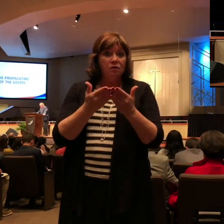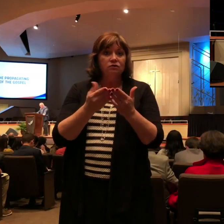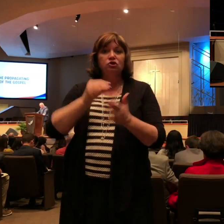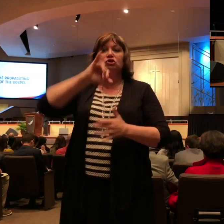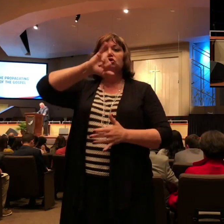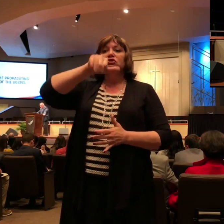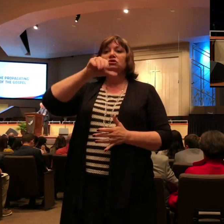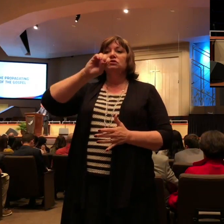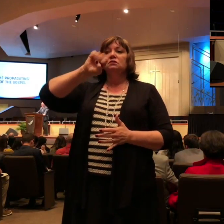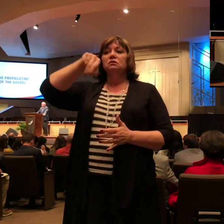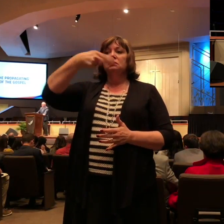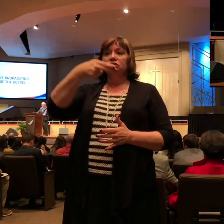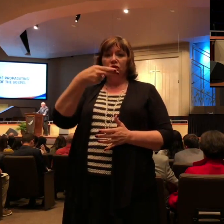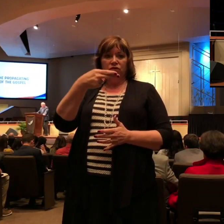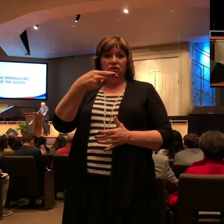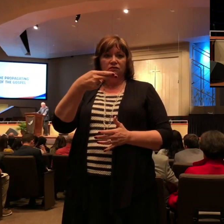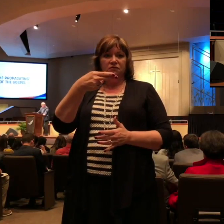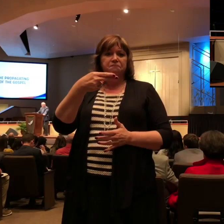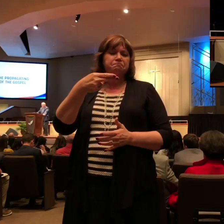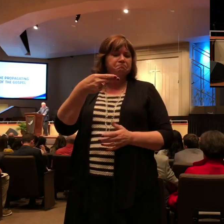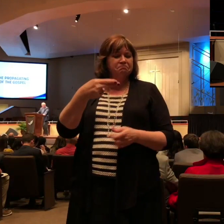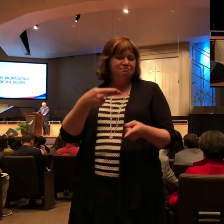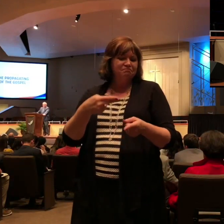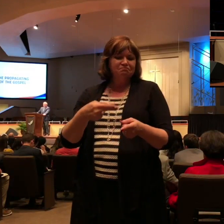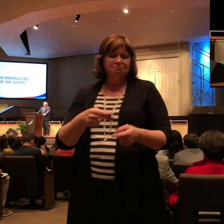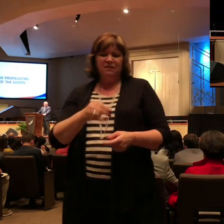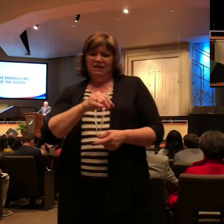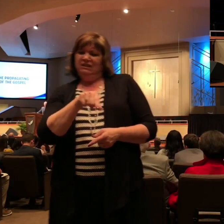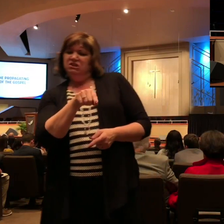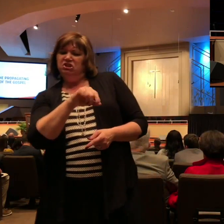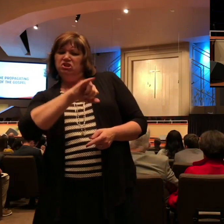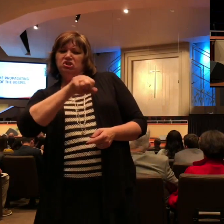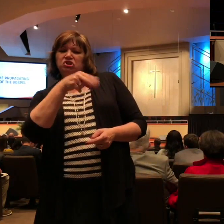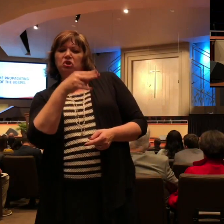Joseph. Joseph, no doubt, at the end of his life, could have looked back and had a jaded view on life.